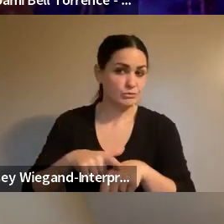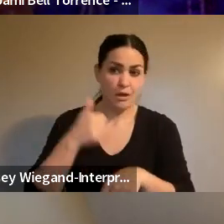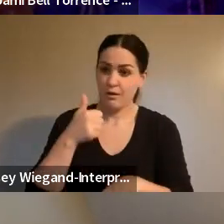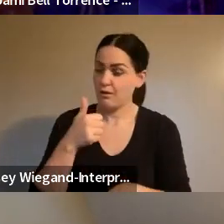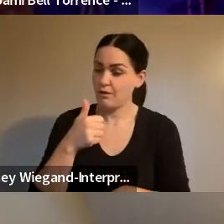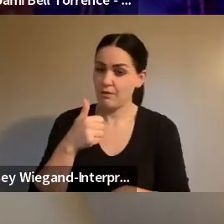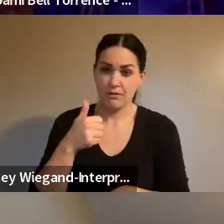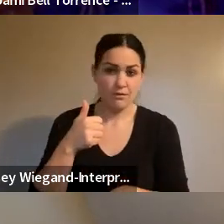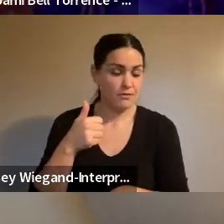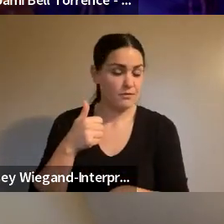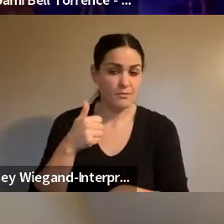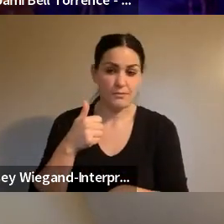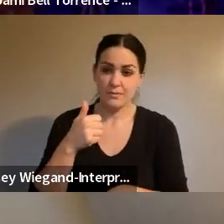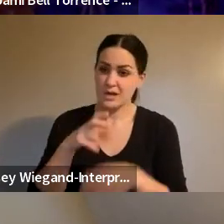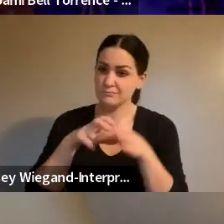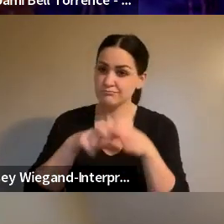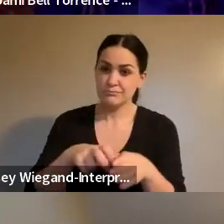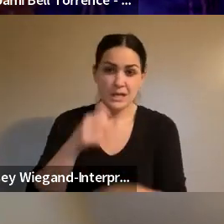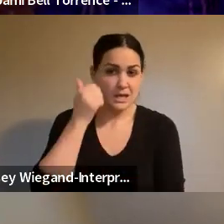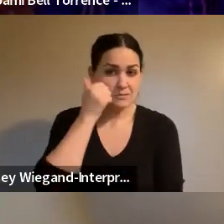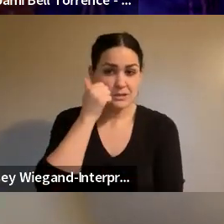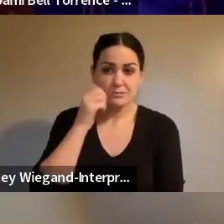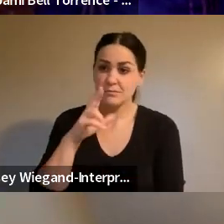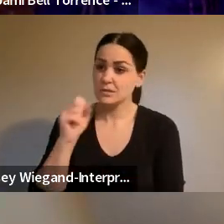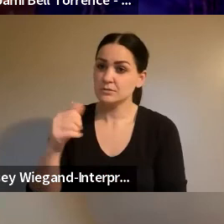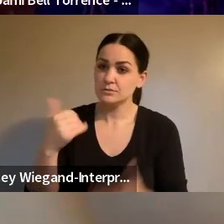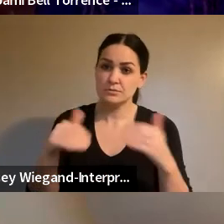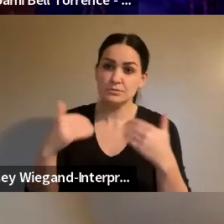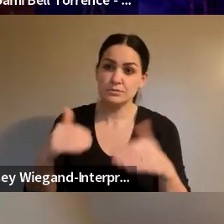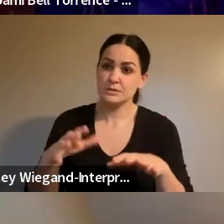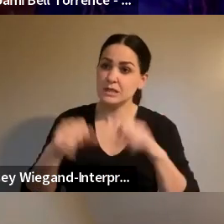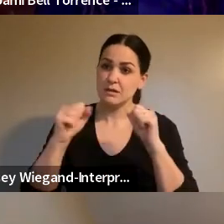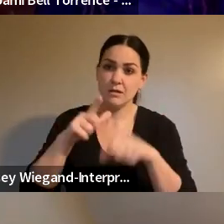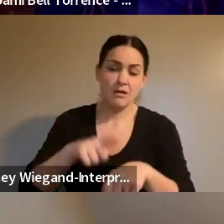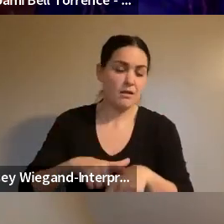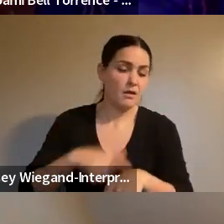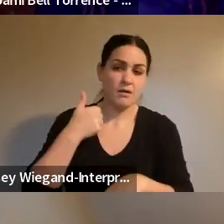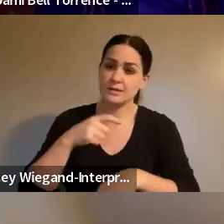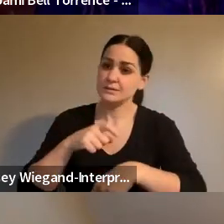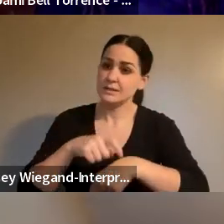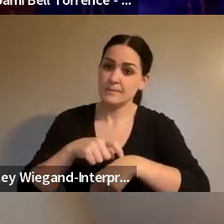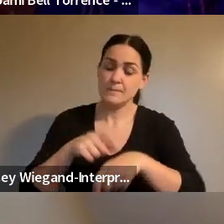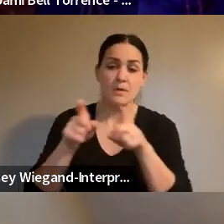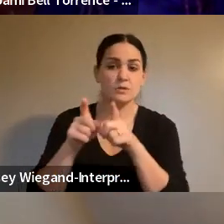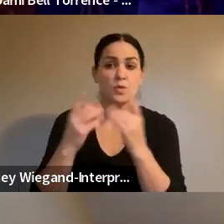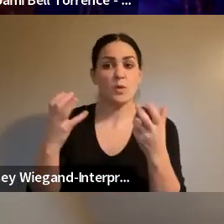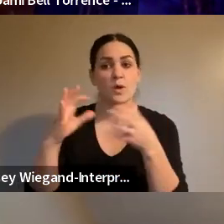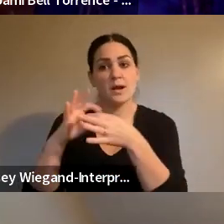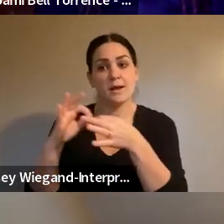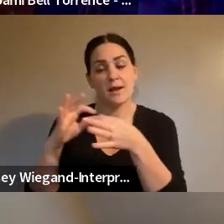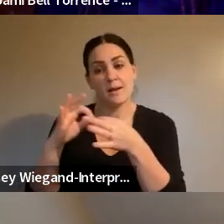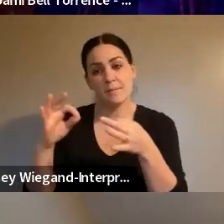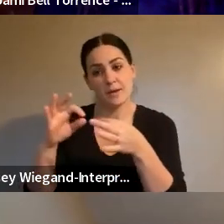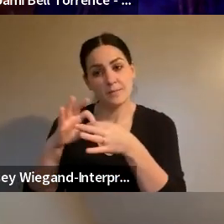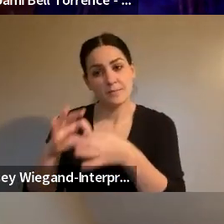every day and buses take a long time. And I also like to comment on. There's been a